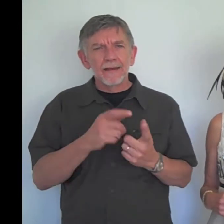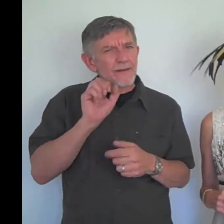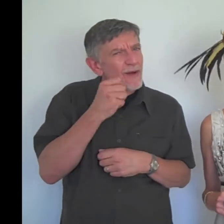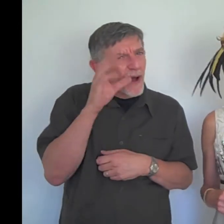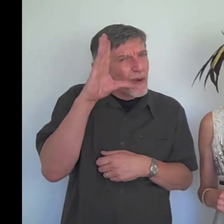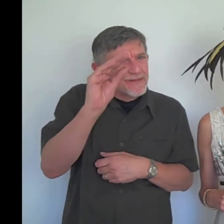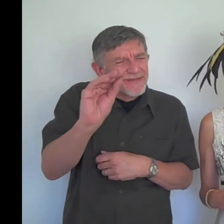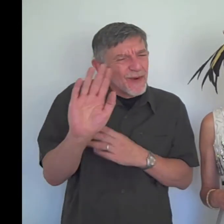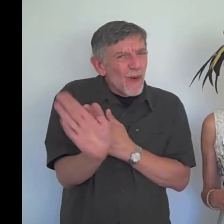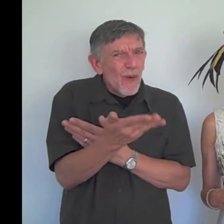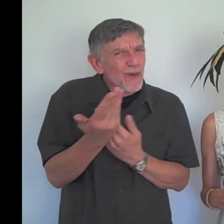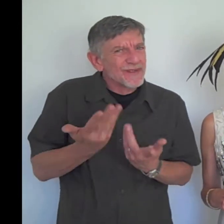they are now